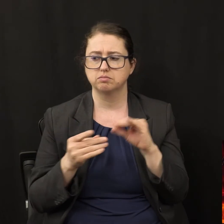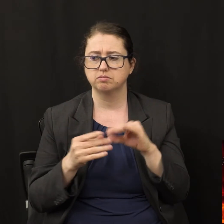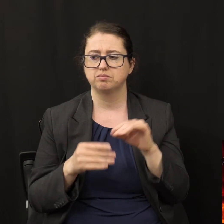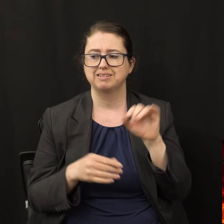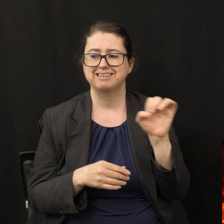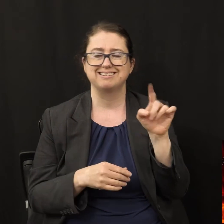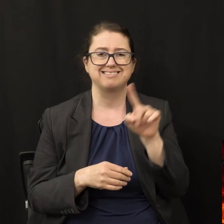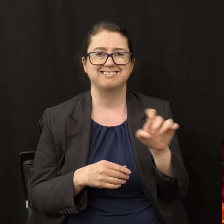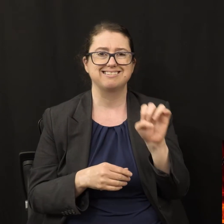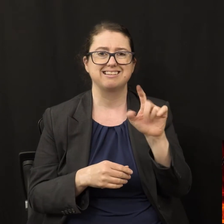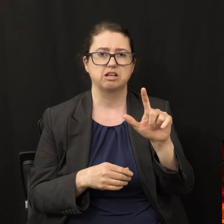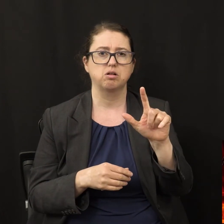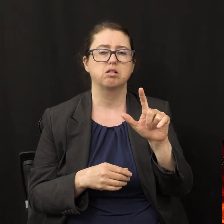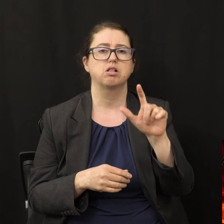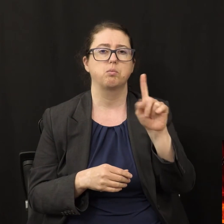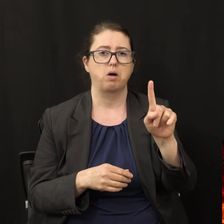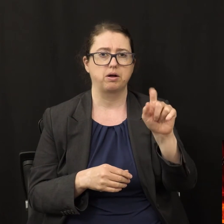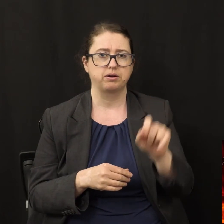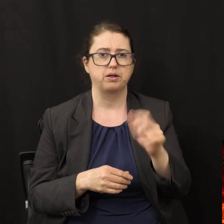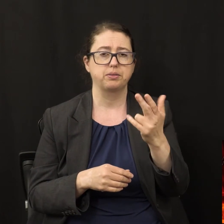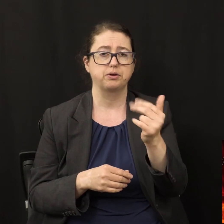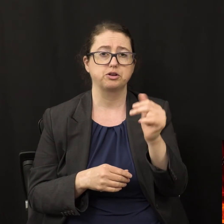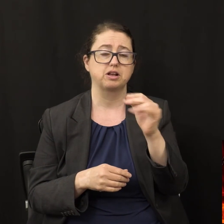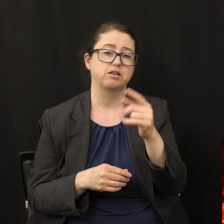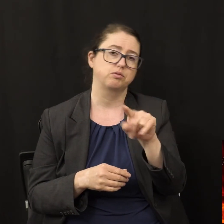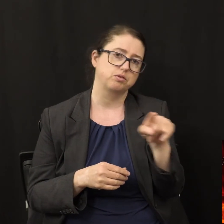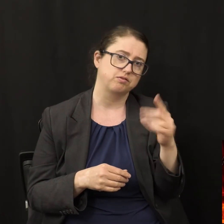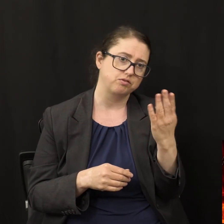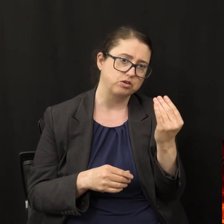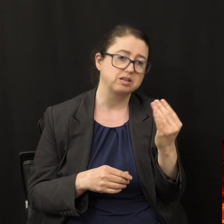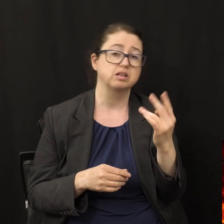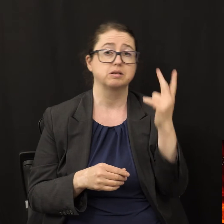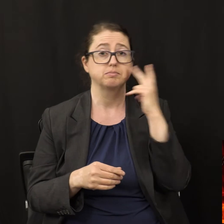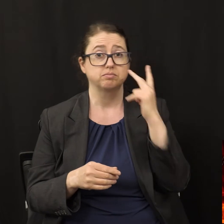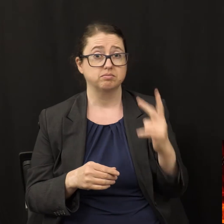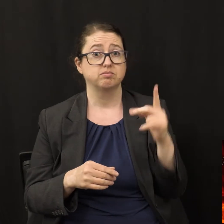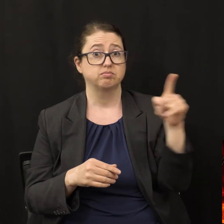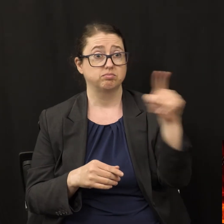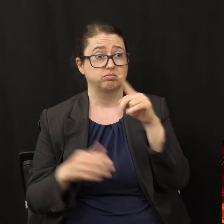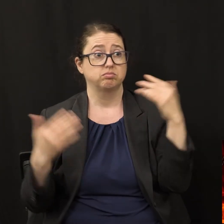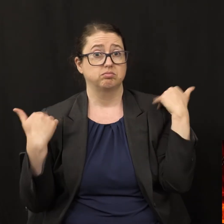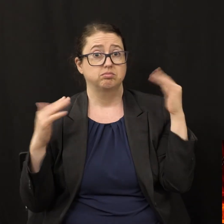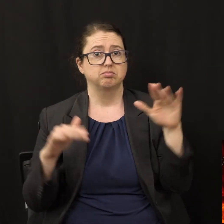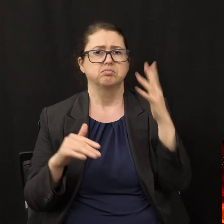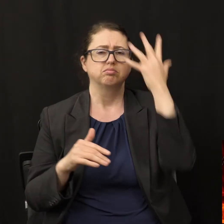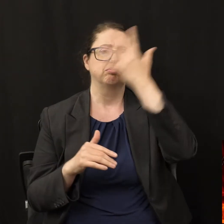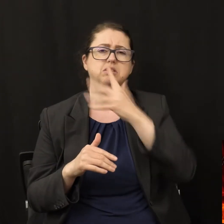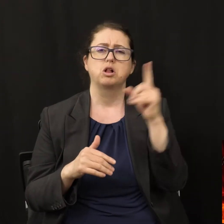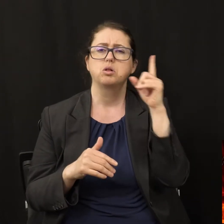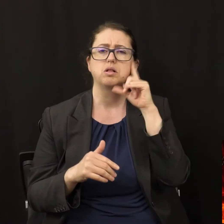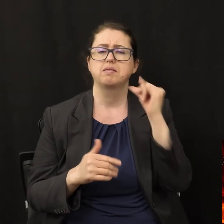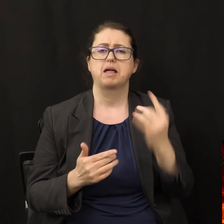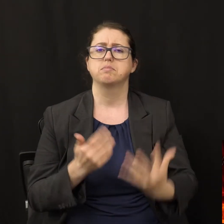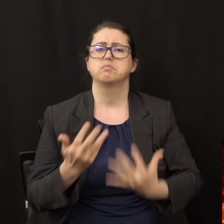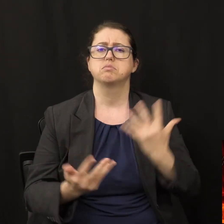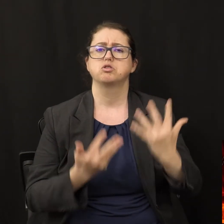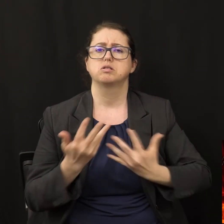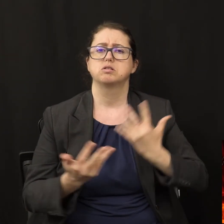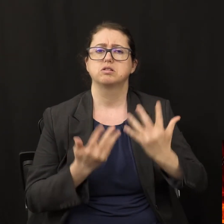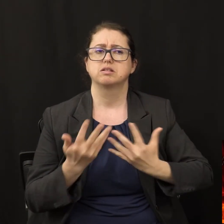As for the likeness of the living creatures, which are angels, their appearance was like the burning coals of fire, like the